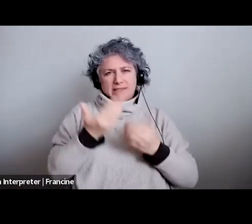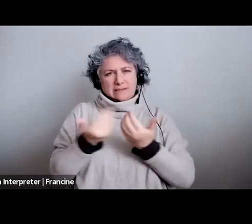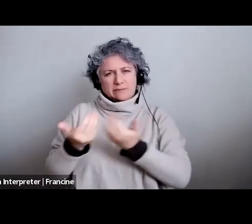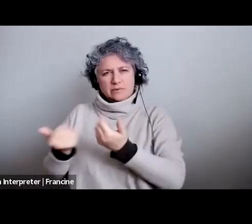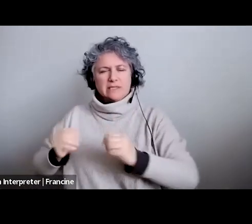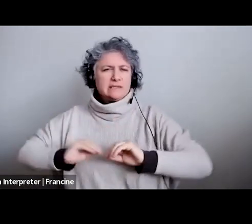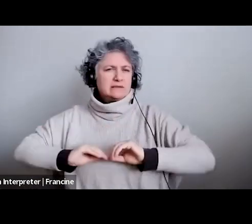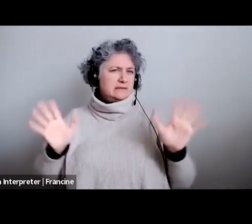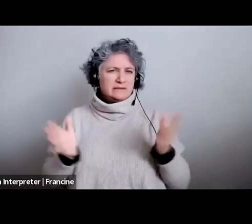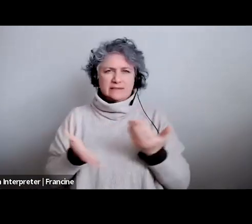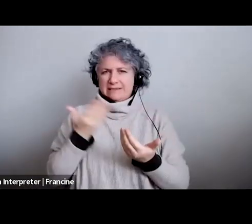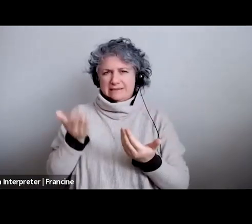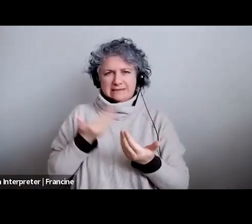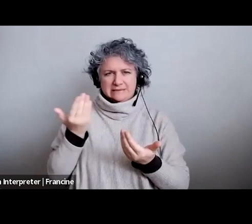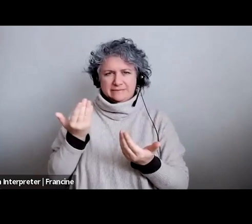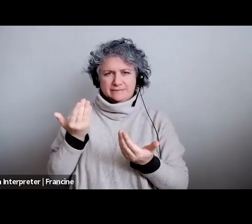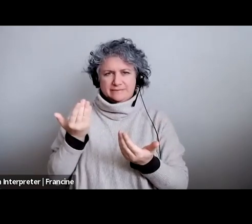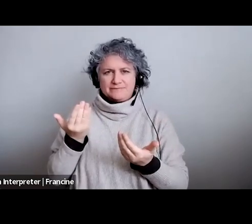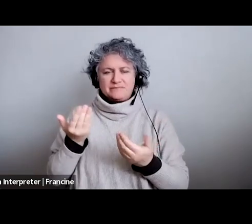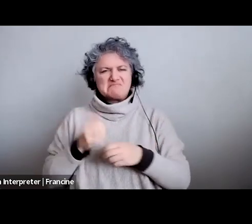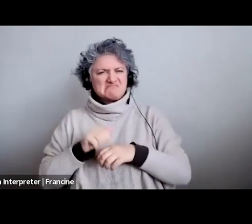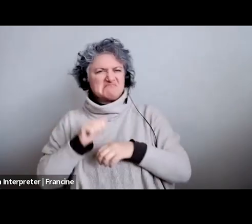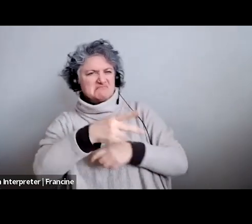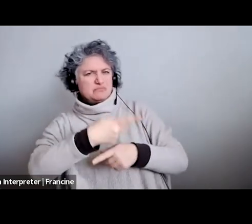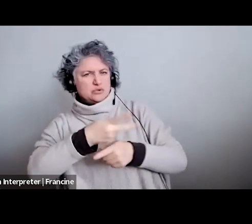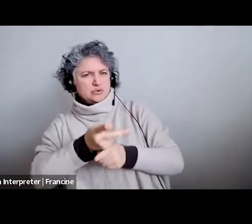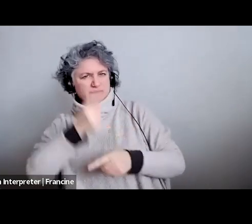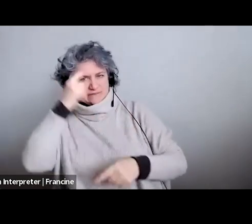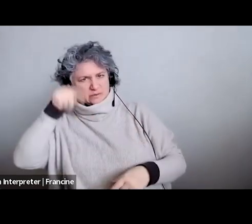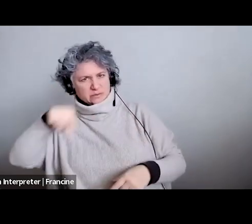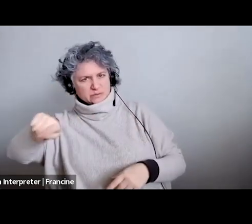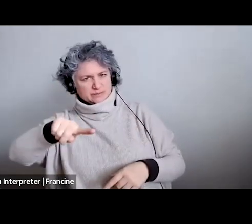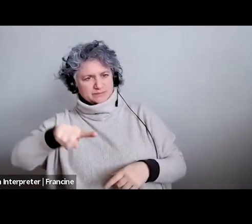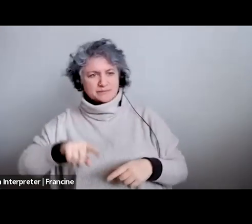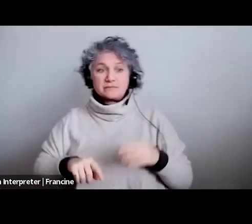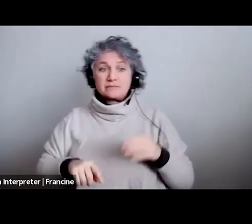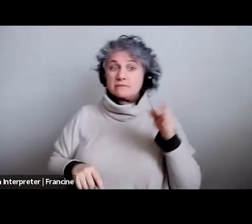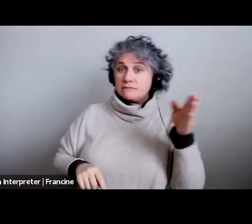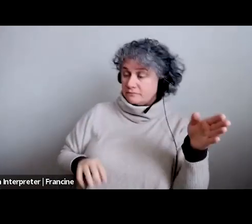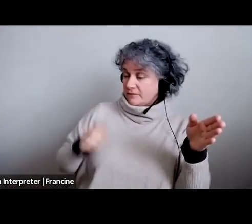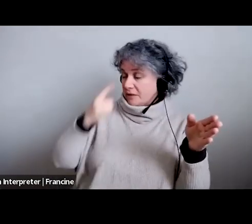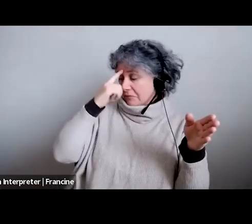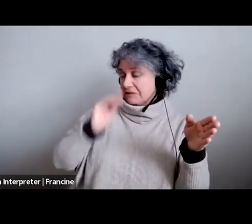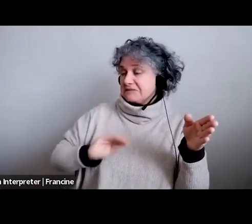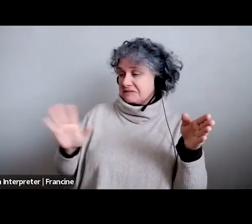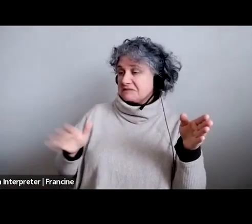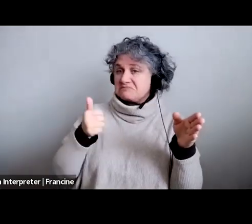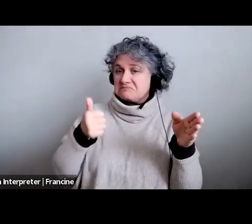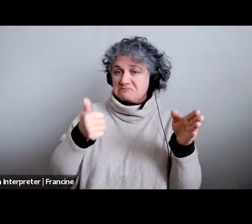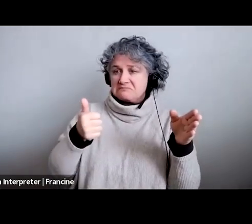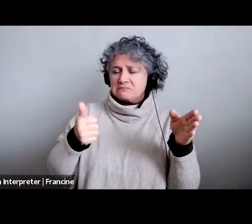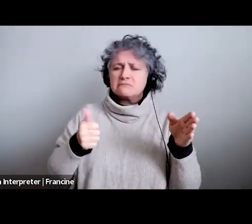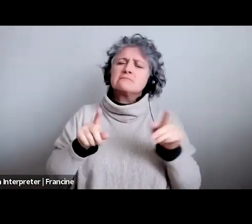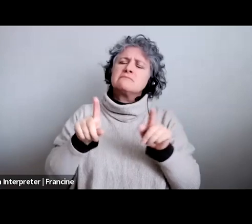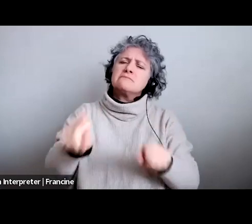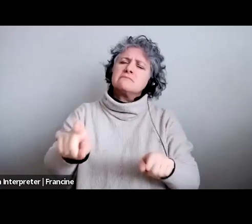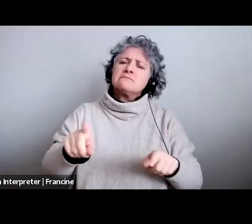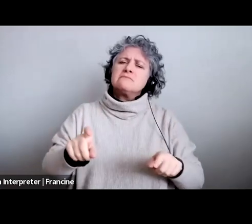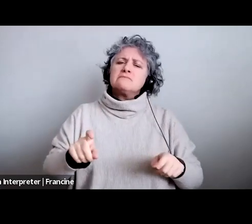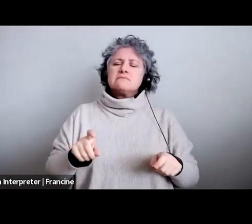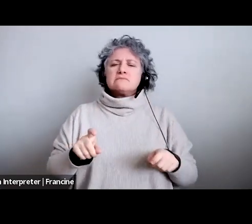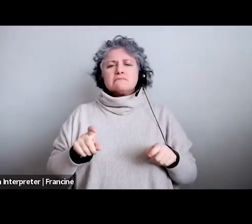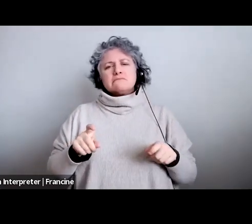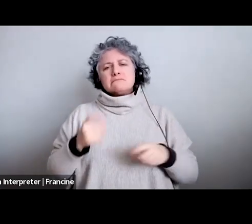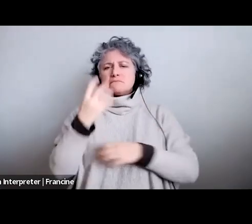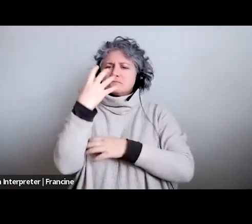um how do you feel about props being used in an audition uh if the scene calls